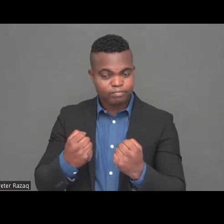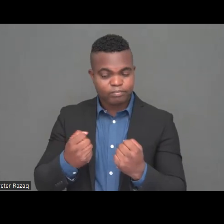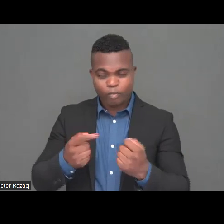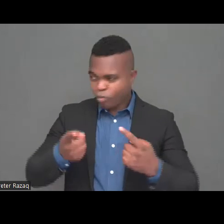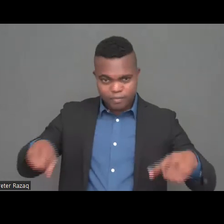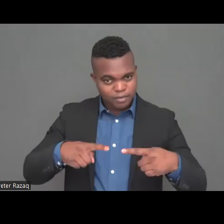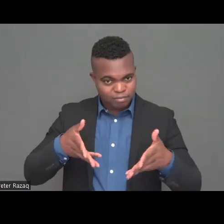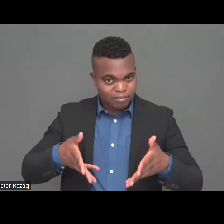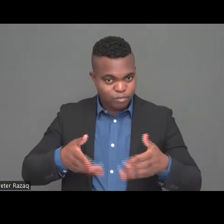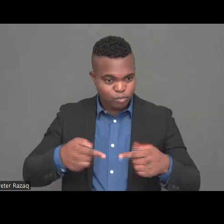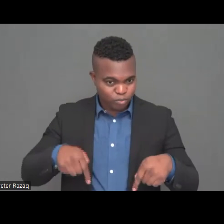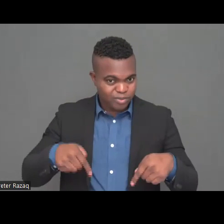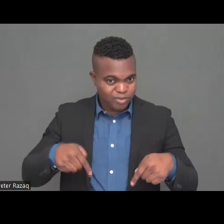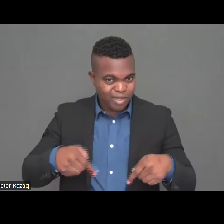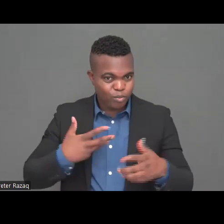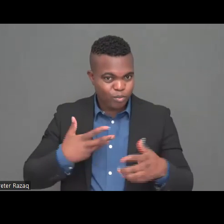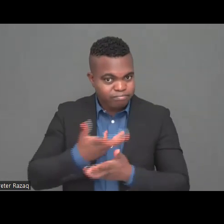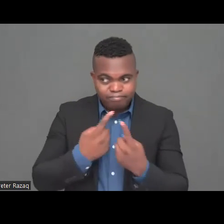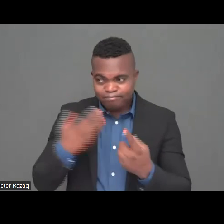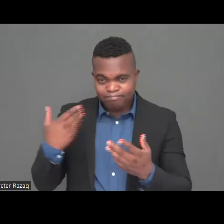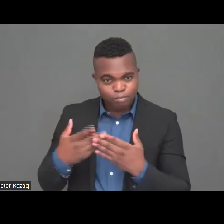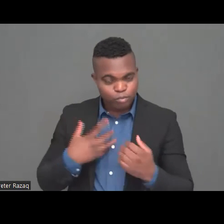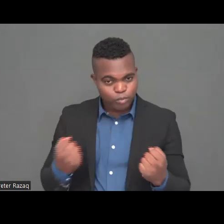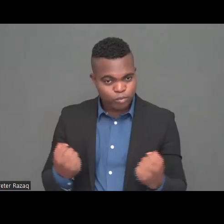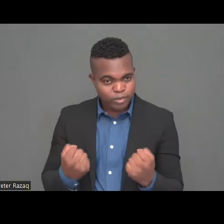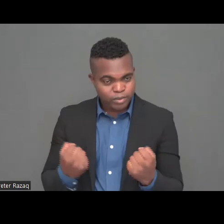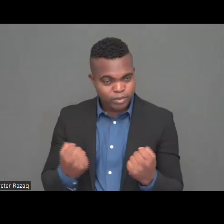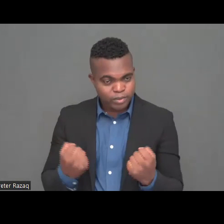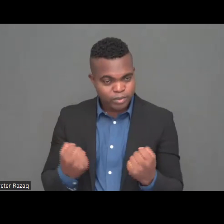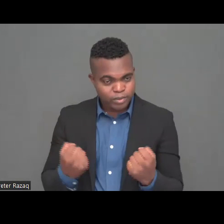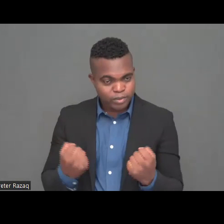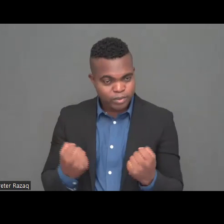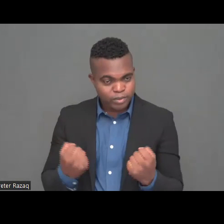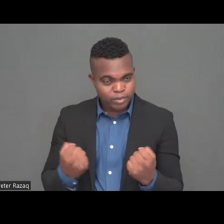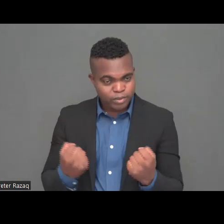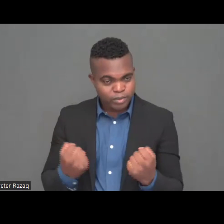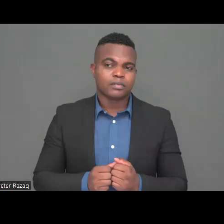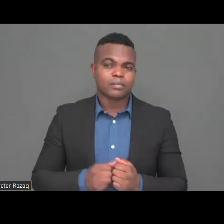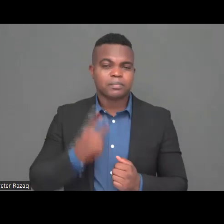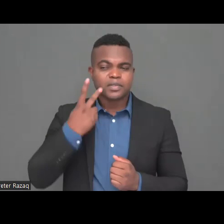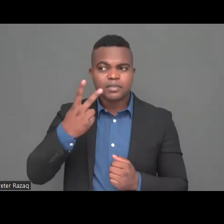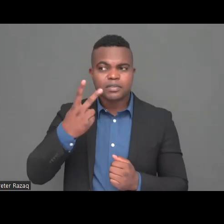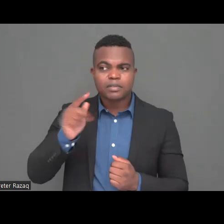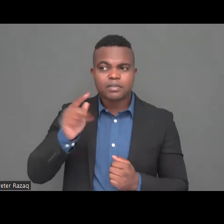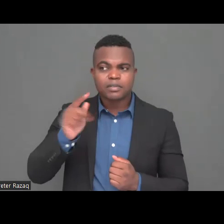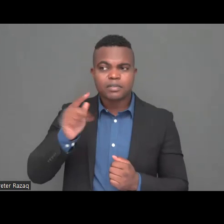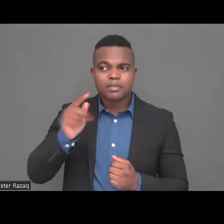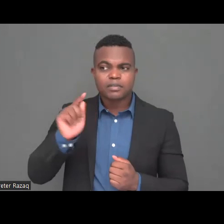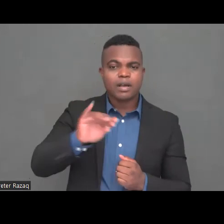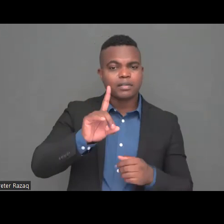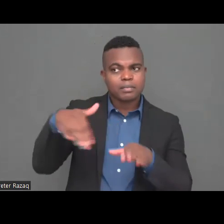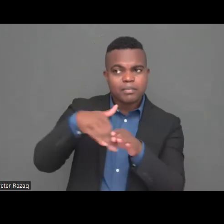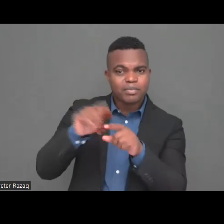really call again on the European Union to